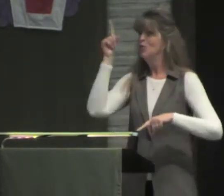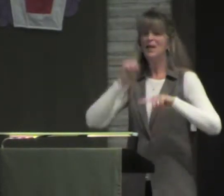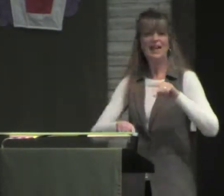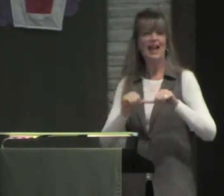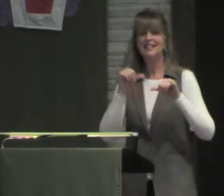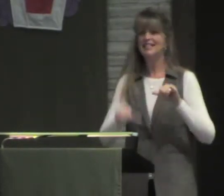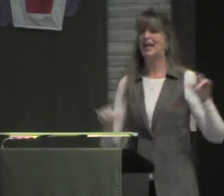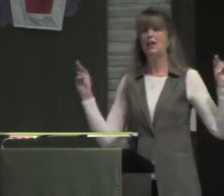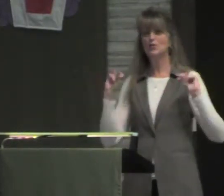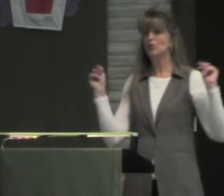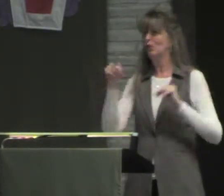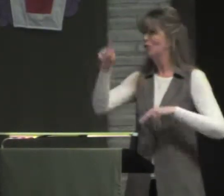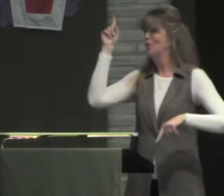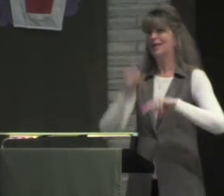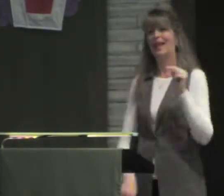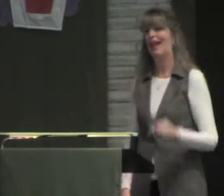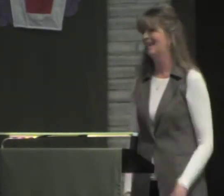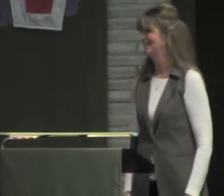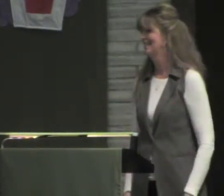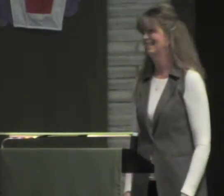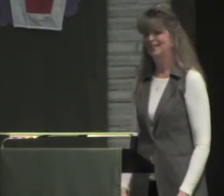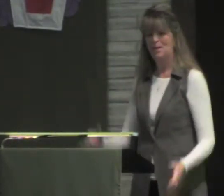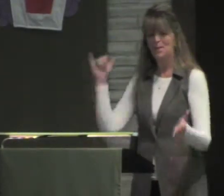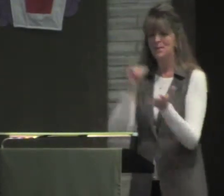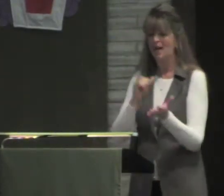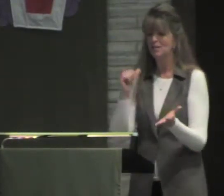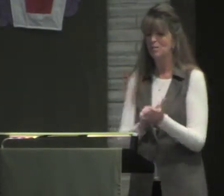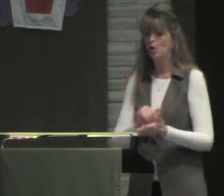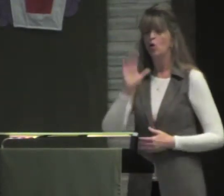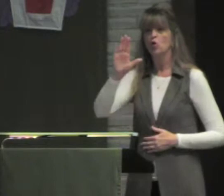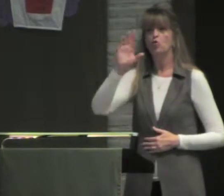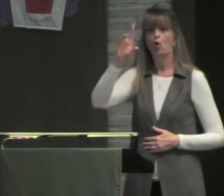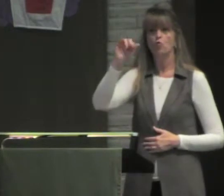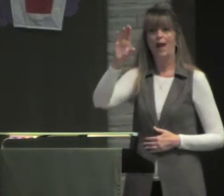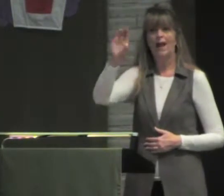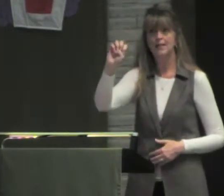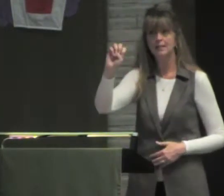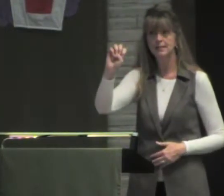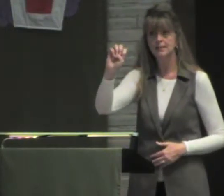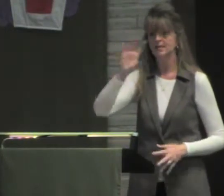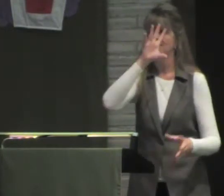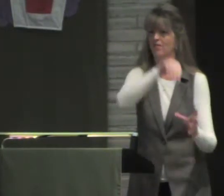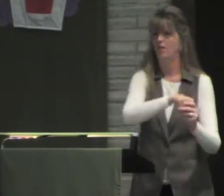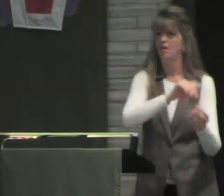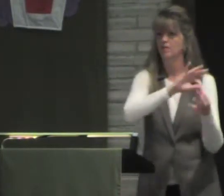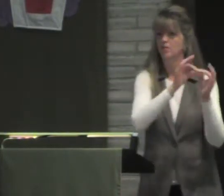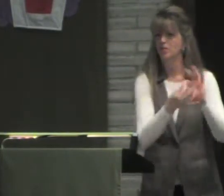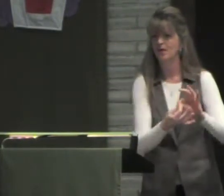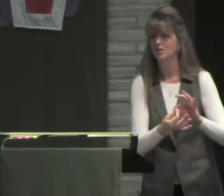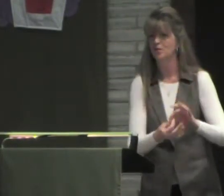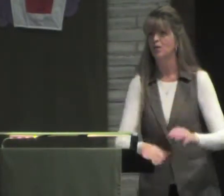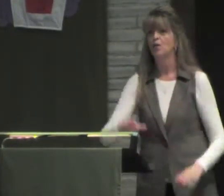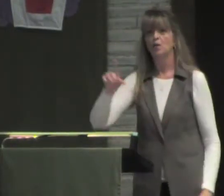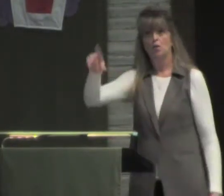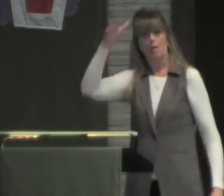your filter through which you interpret Scripture. No one can be absolutely